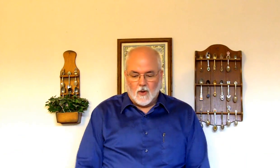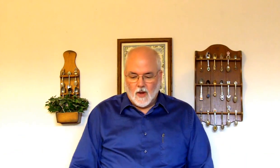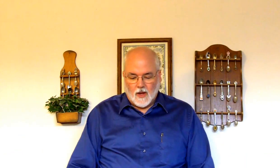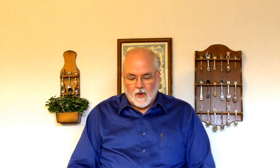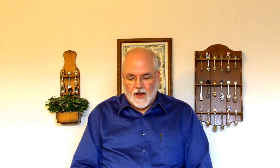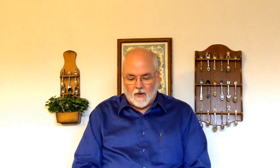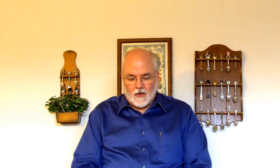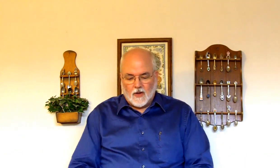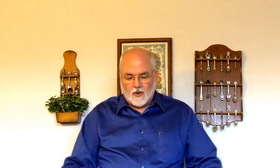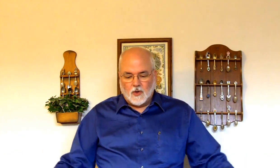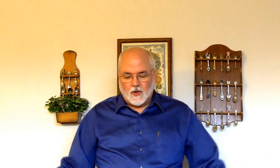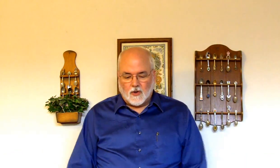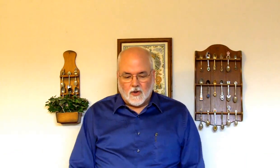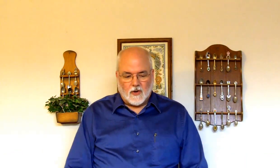You have. You took your. Your.